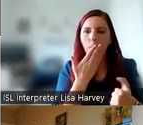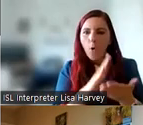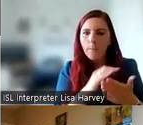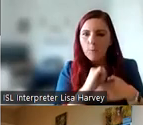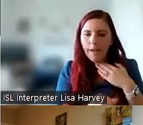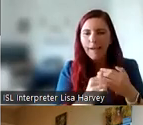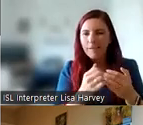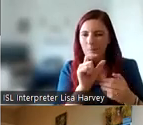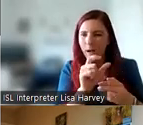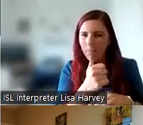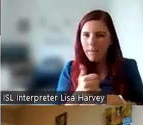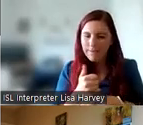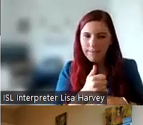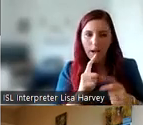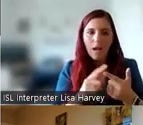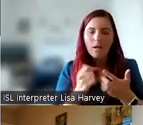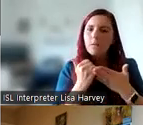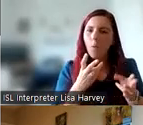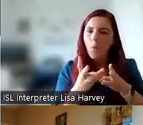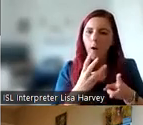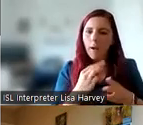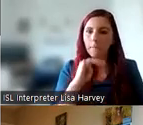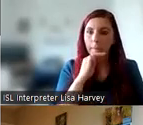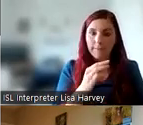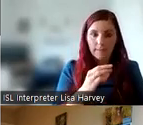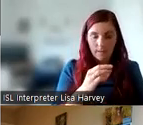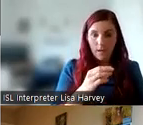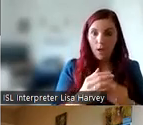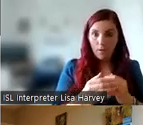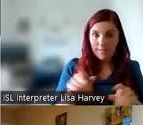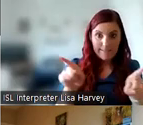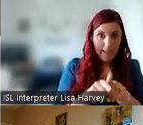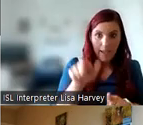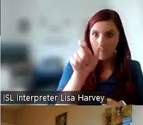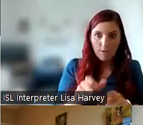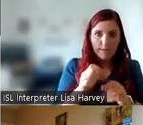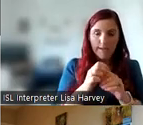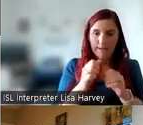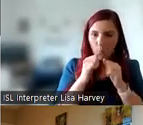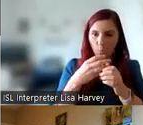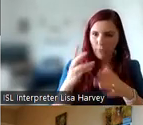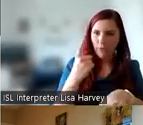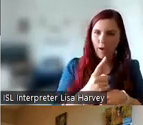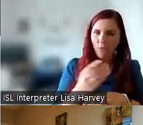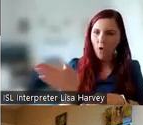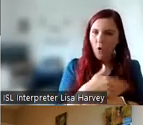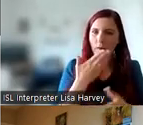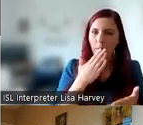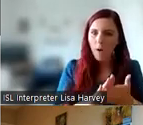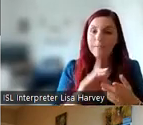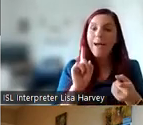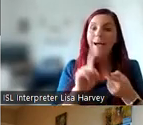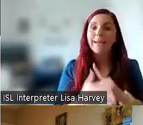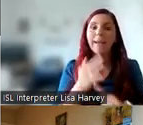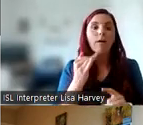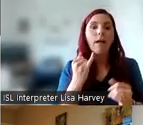And then a support worker is somebody who the young adults would meet at every clinic appointment, check in with them, and would also be an accessible point of contact outside of